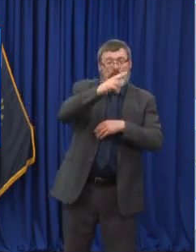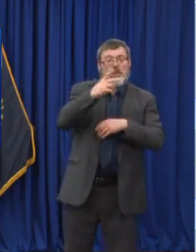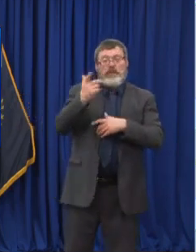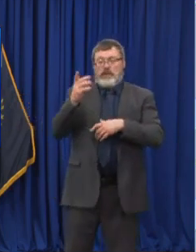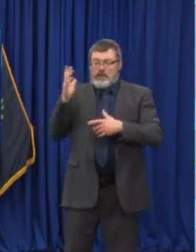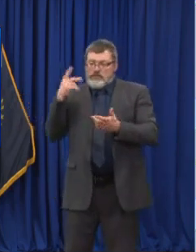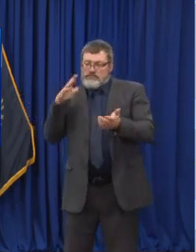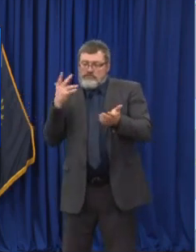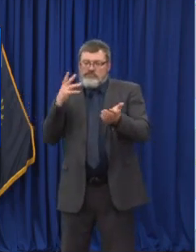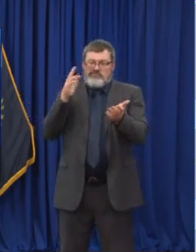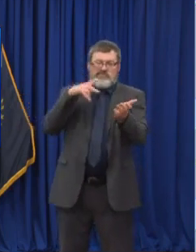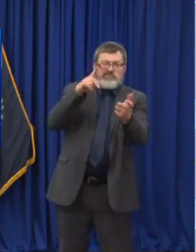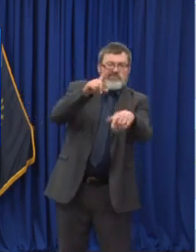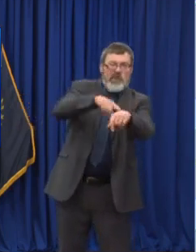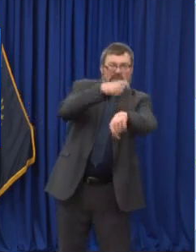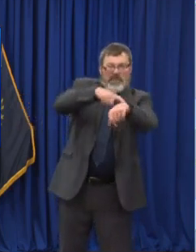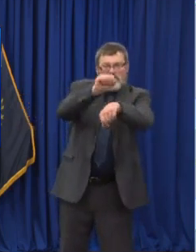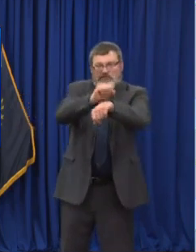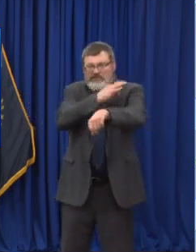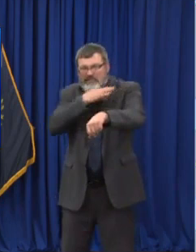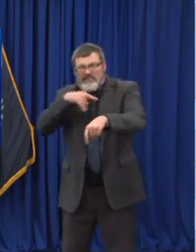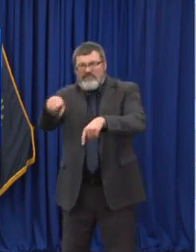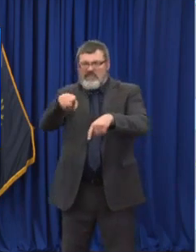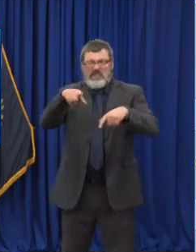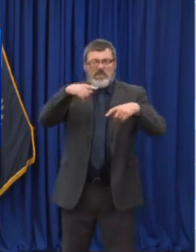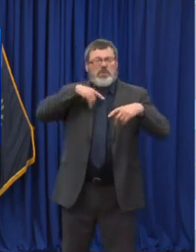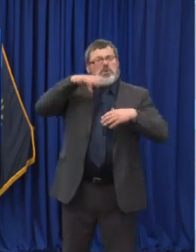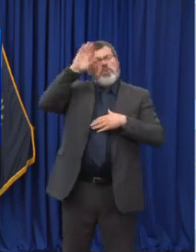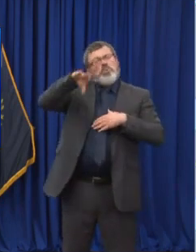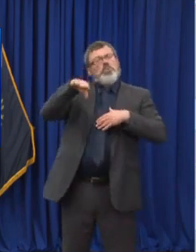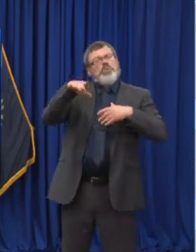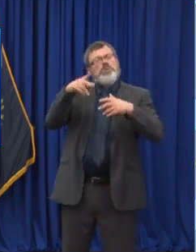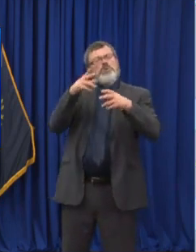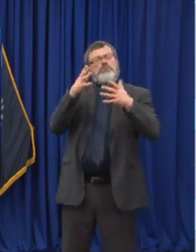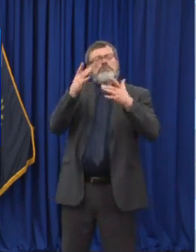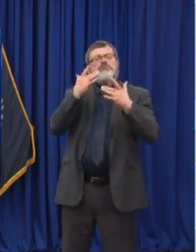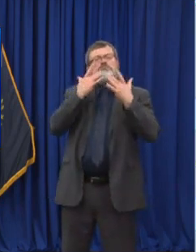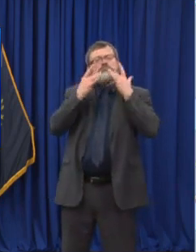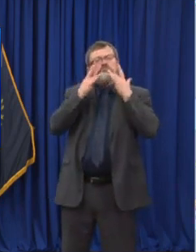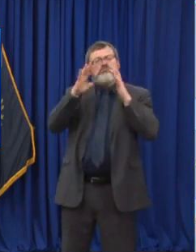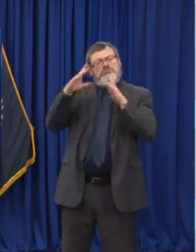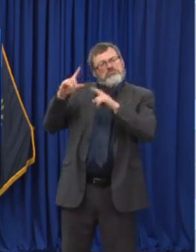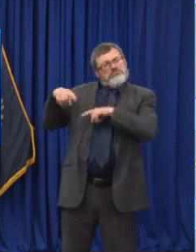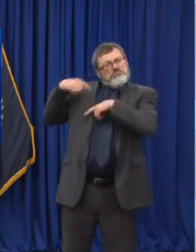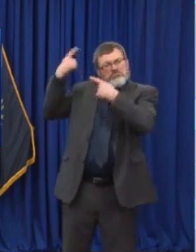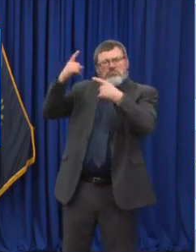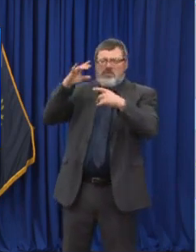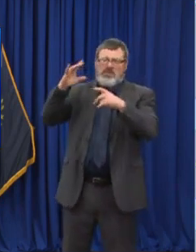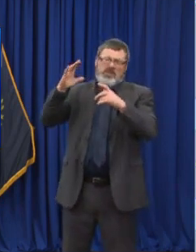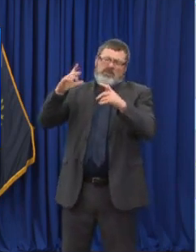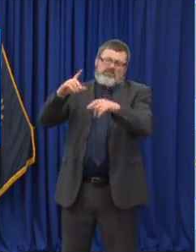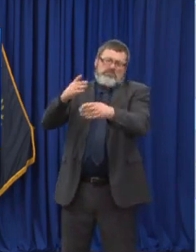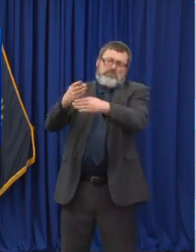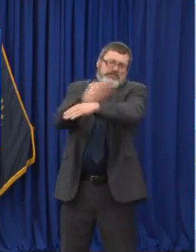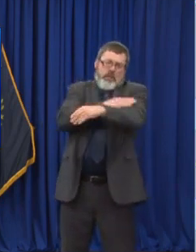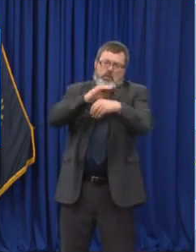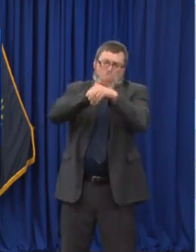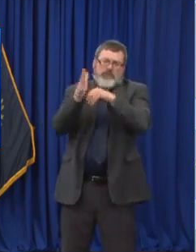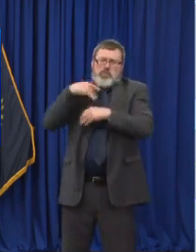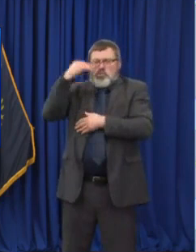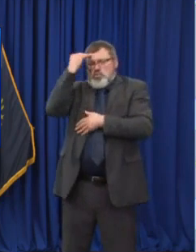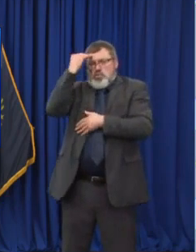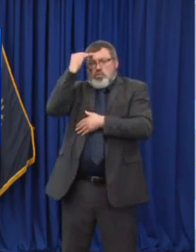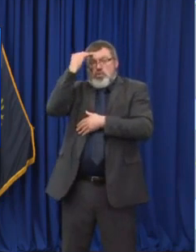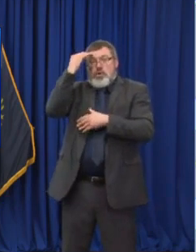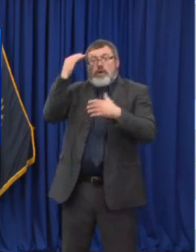is a crunch nationally. We've discussed that there's virtually no state that doesn't have an issue. And definitely here in New Hampshire, well over 70